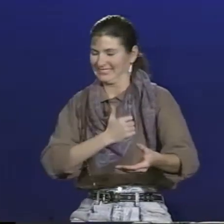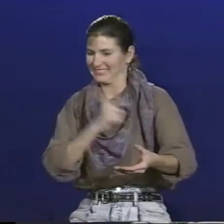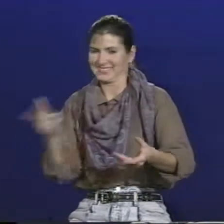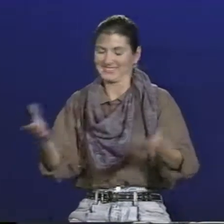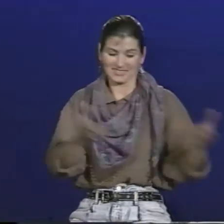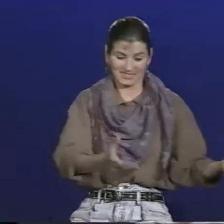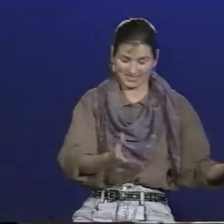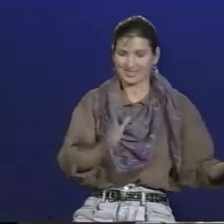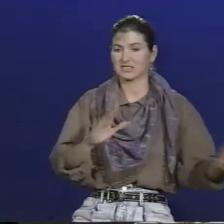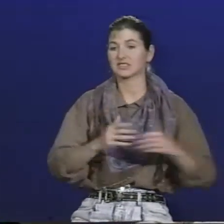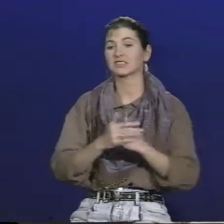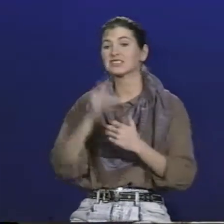fish back in the pan. No.